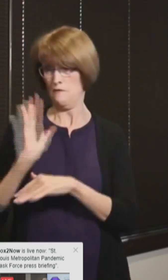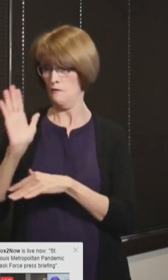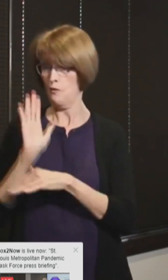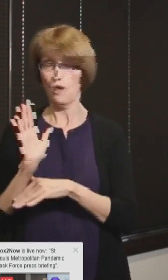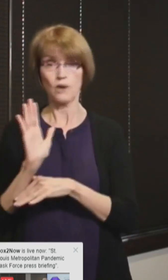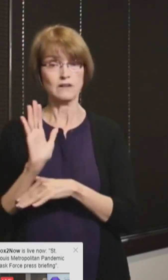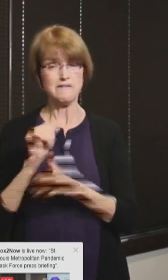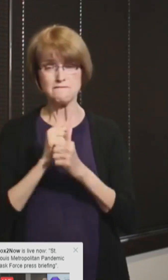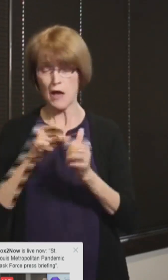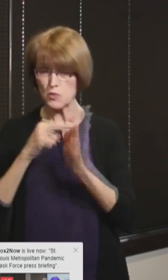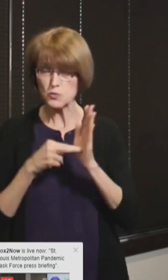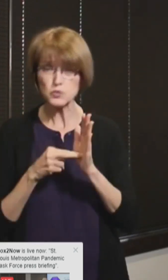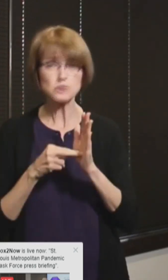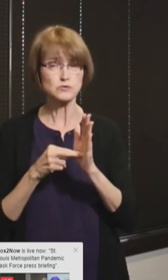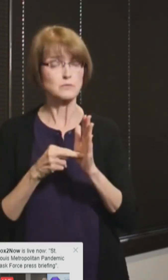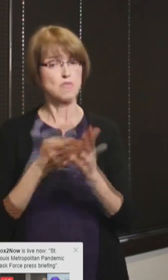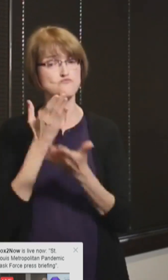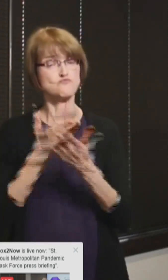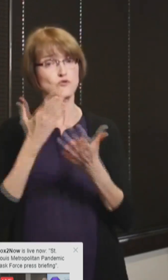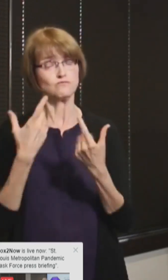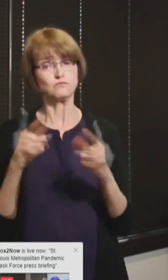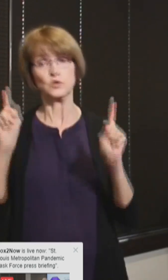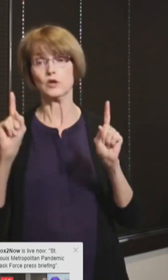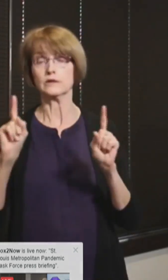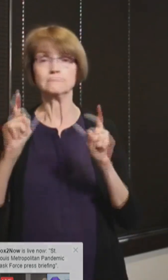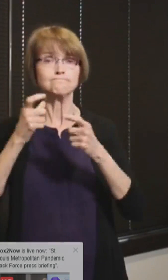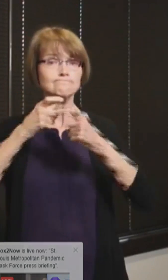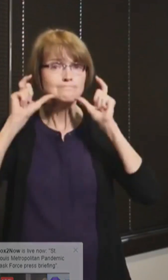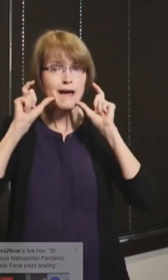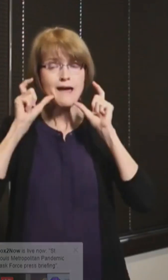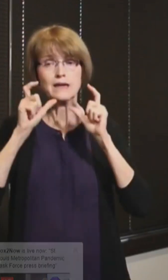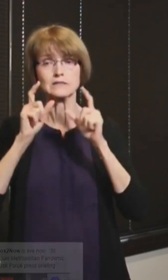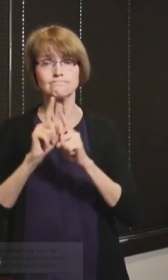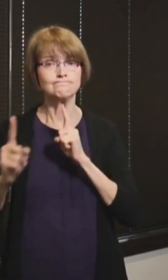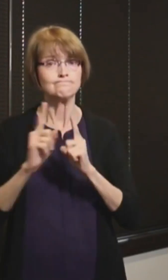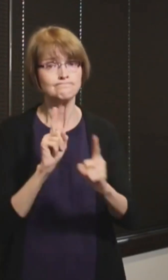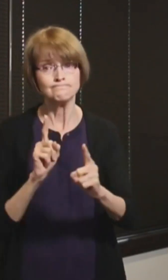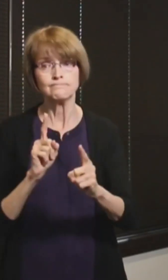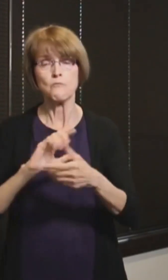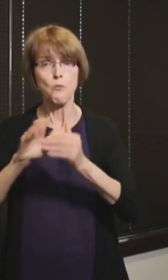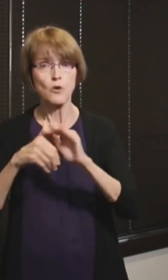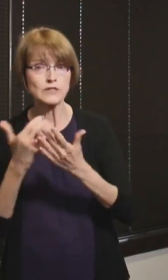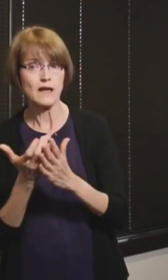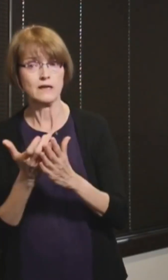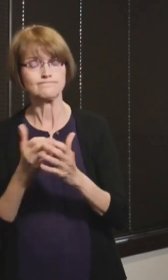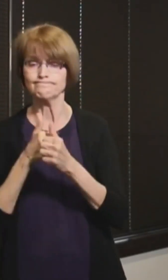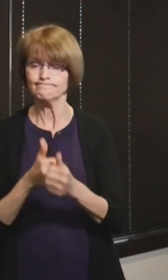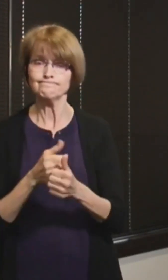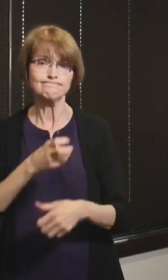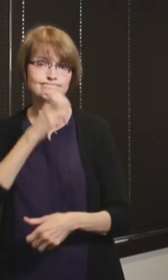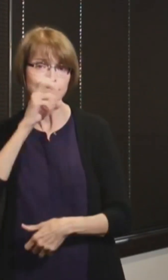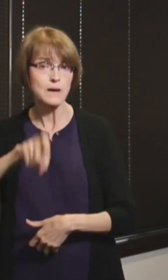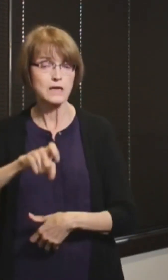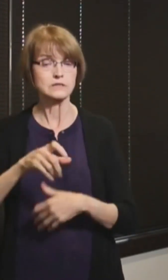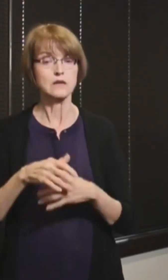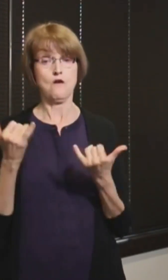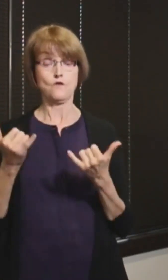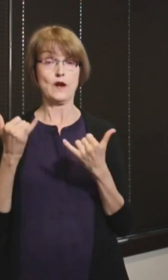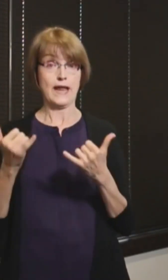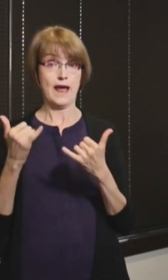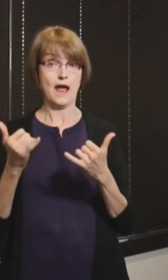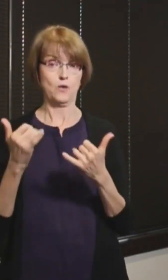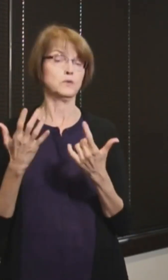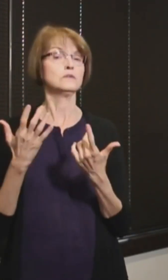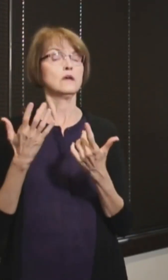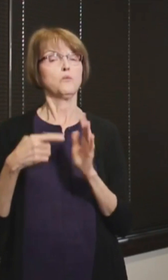virus. Such as wearing a mask, social distancing, and washing our hands. So for now though, let's show you how